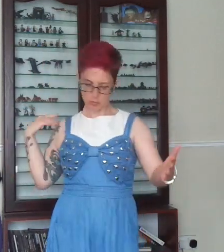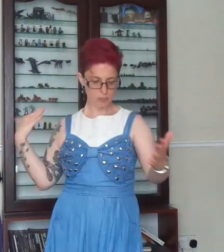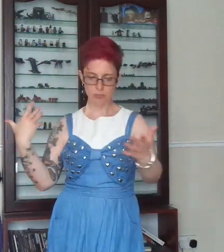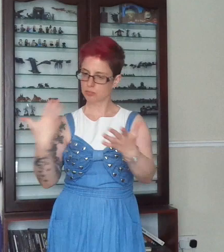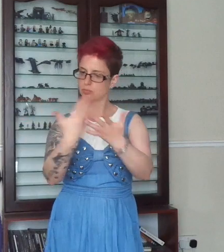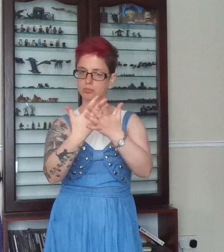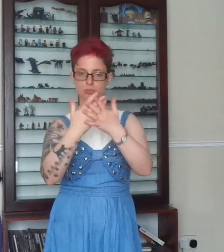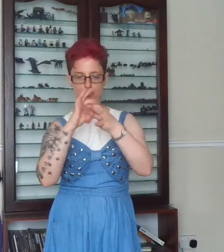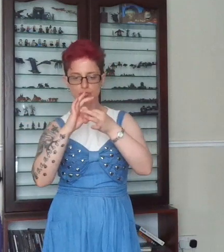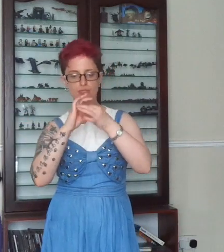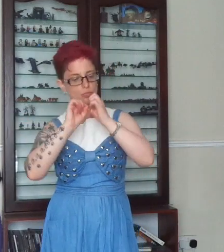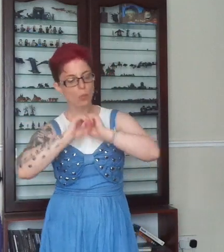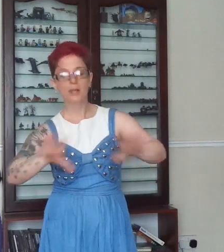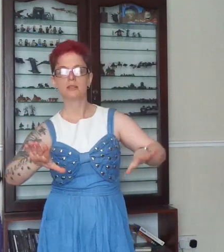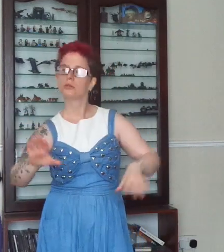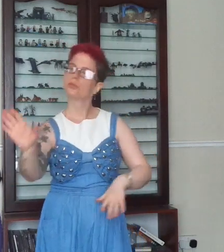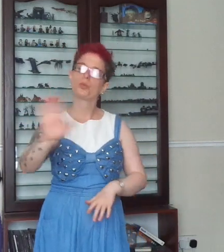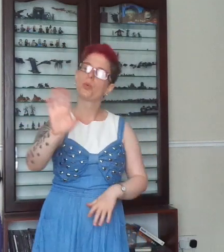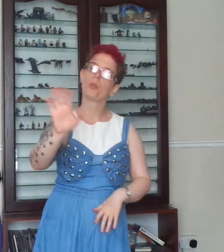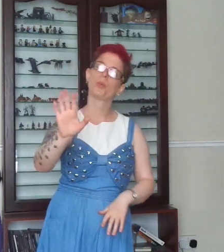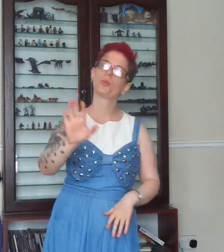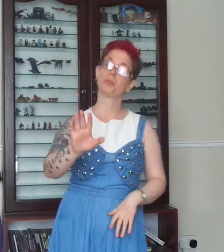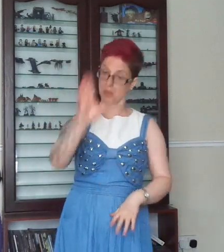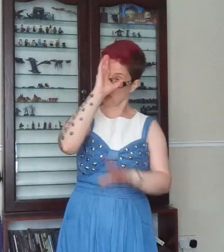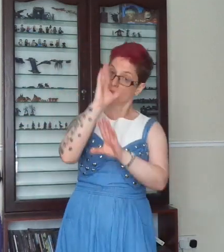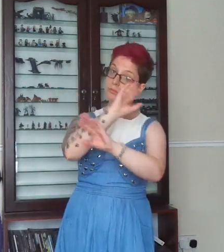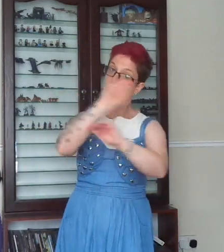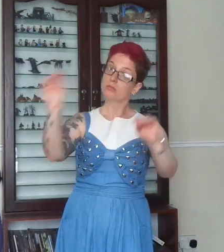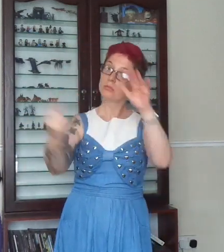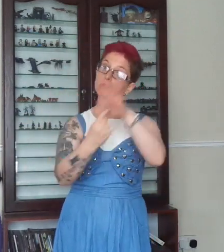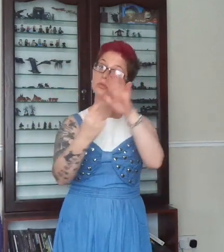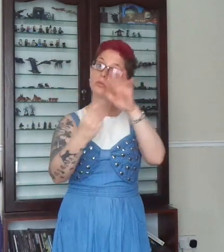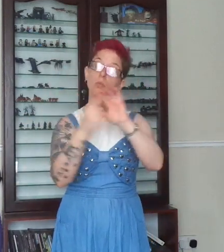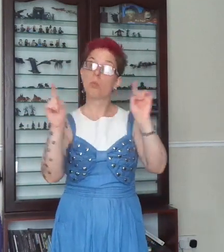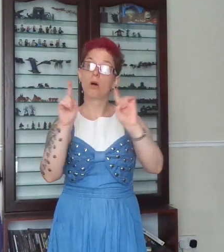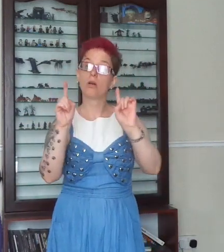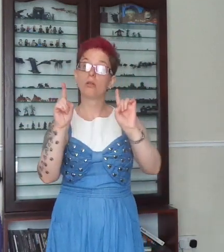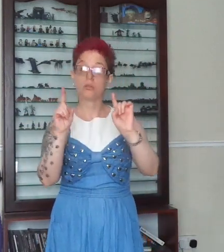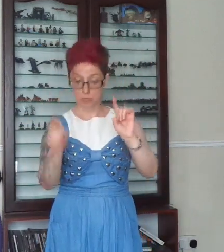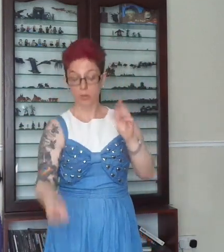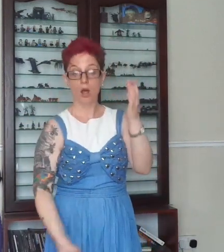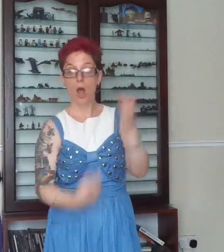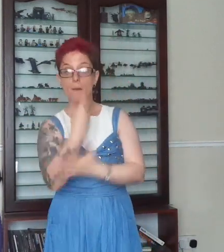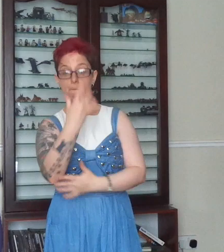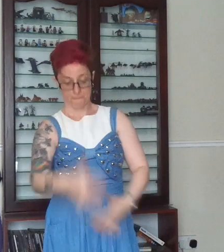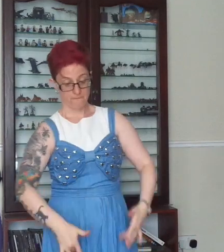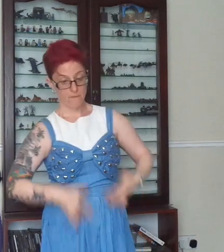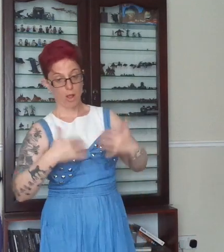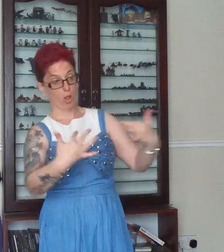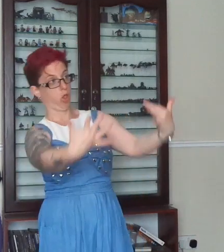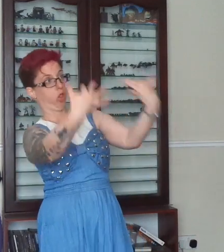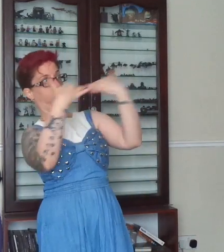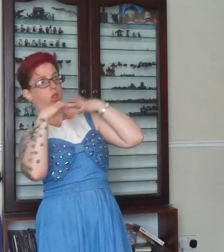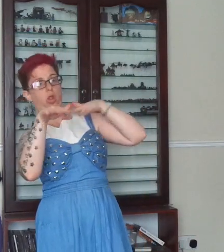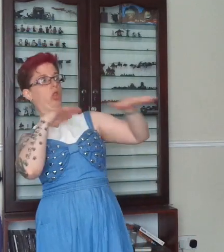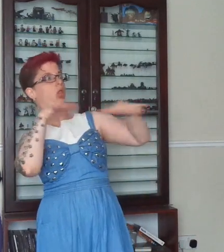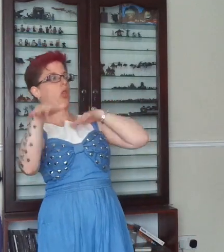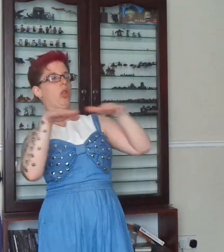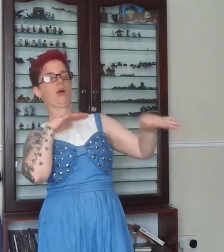nothing I can only tell you one thing I On the nights you feel outnumbered Baby